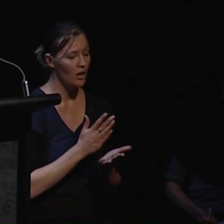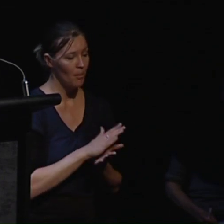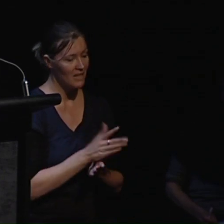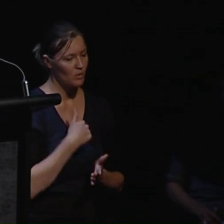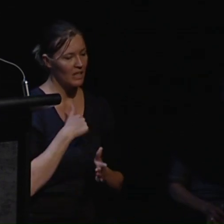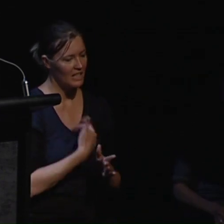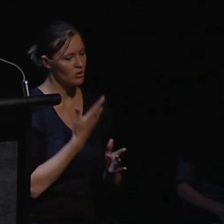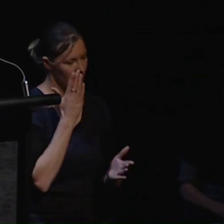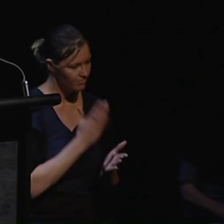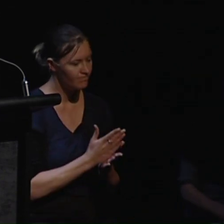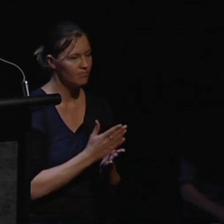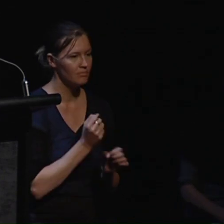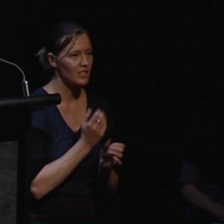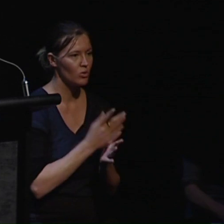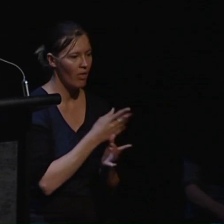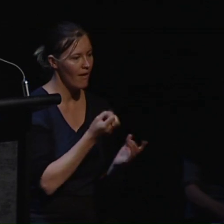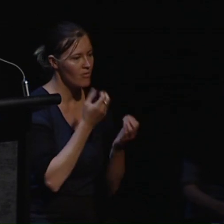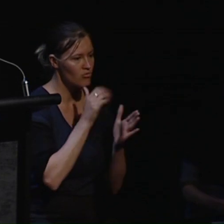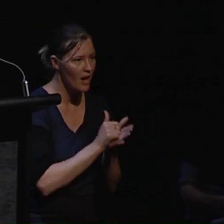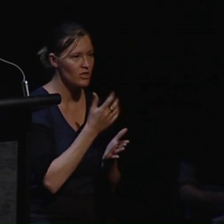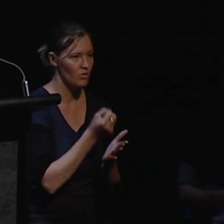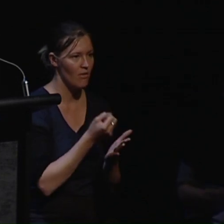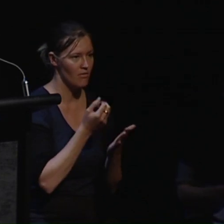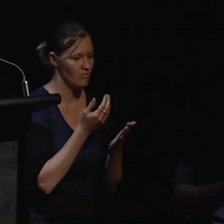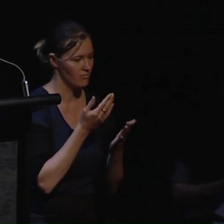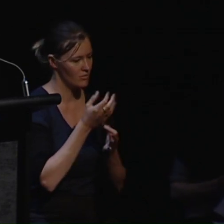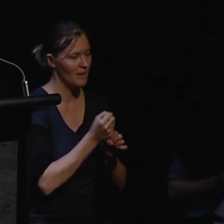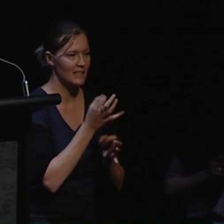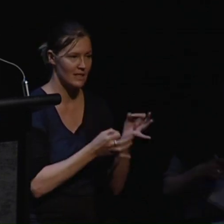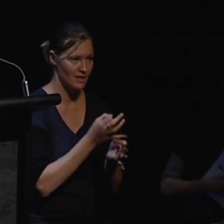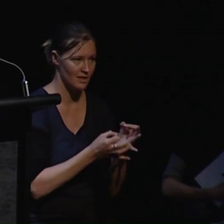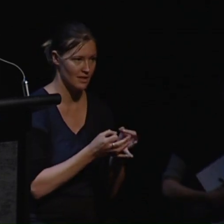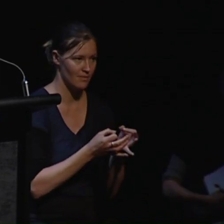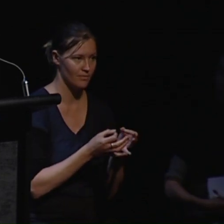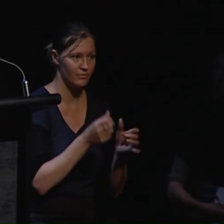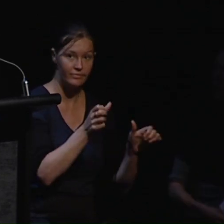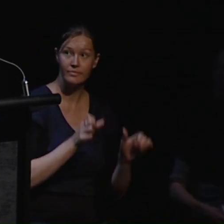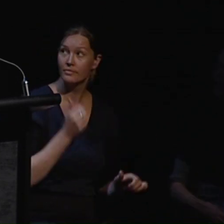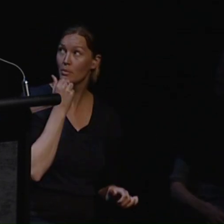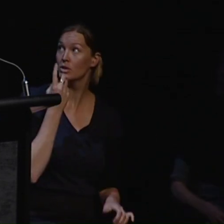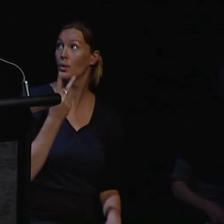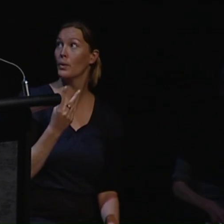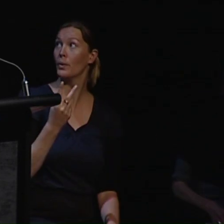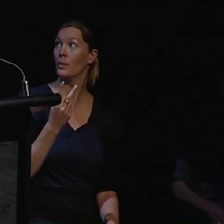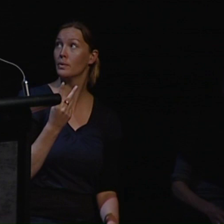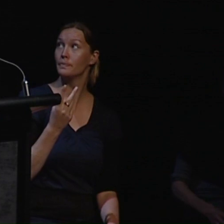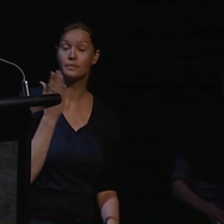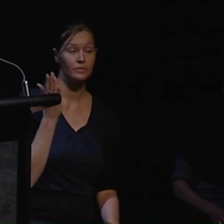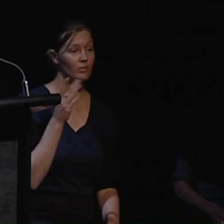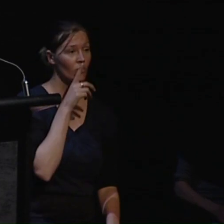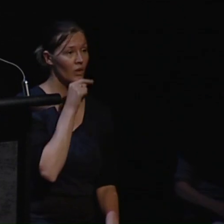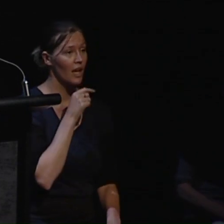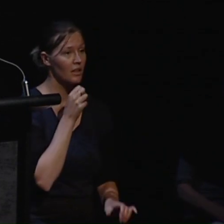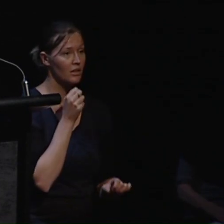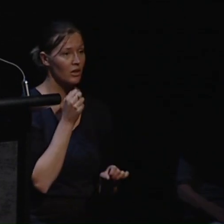recognition everywhere as persons below the law. Moving down to two which you can see on the screen recognising that people